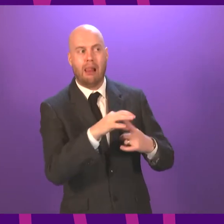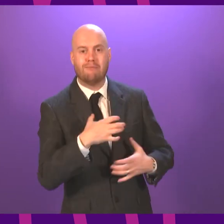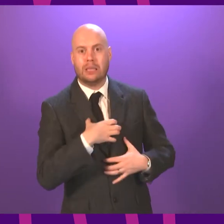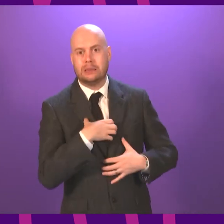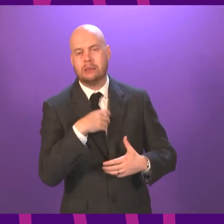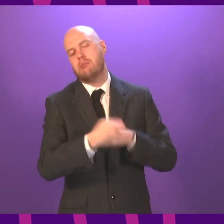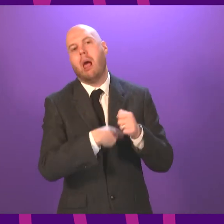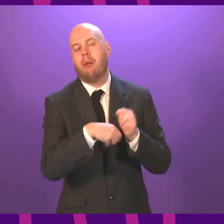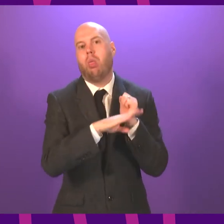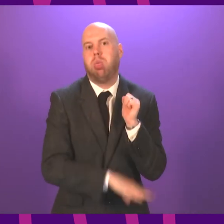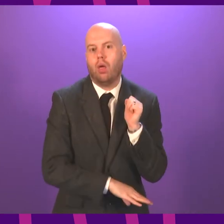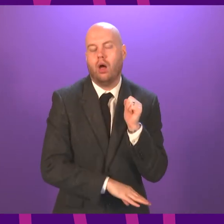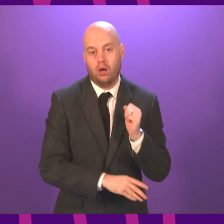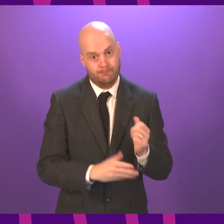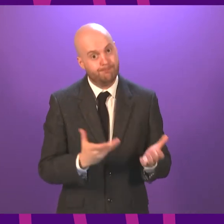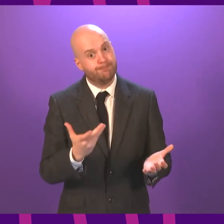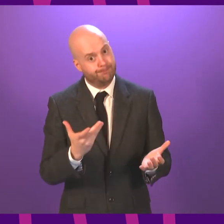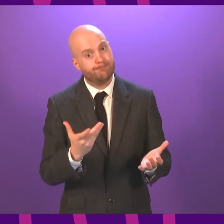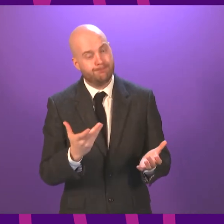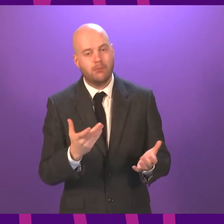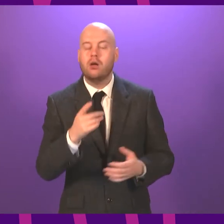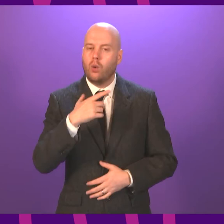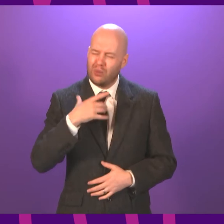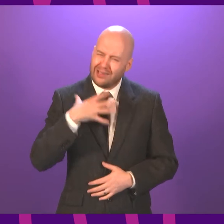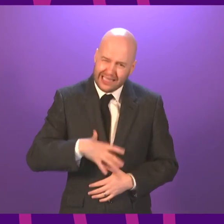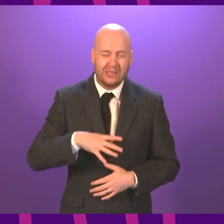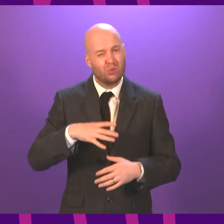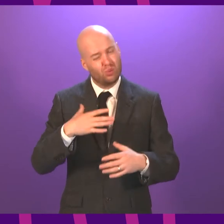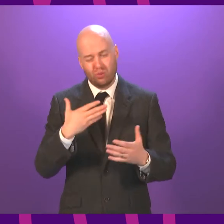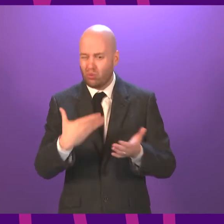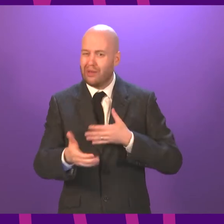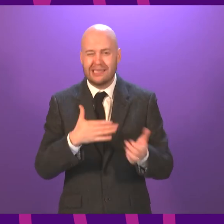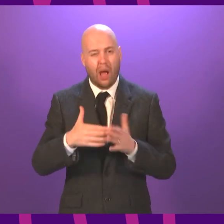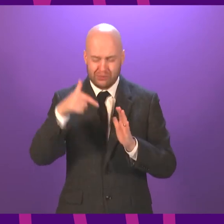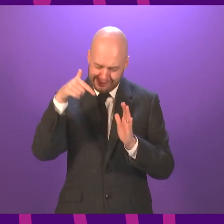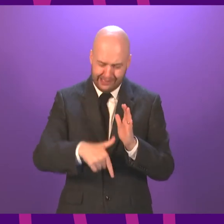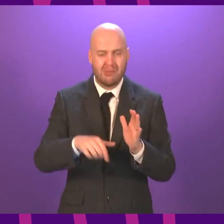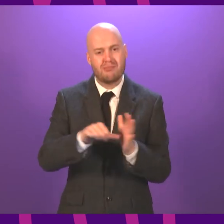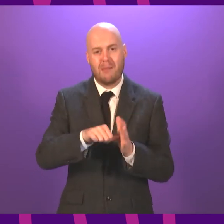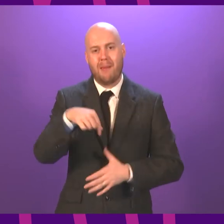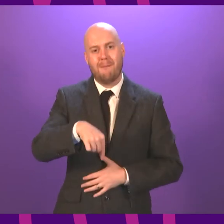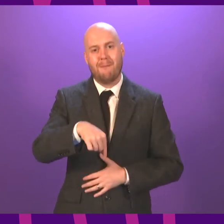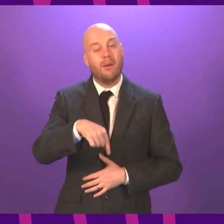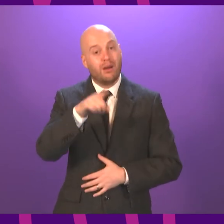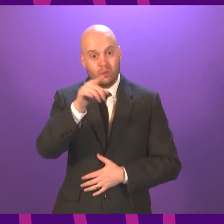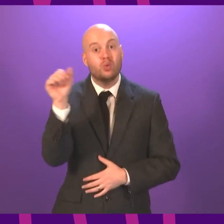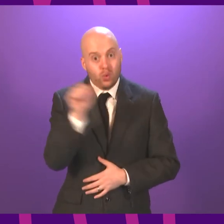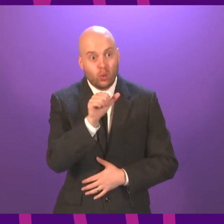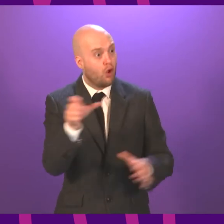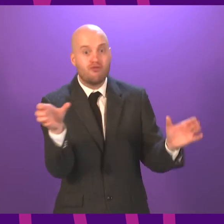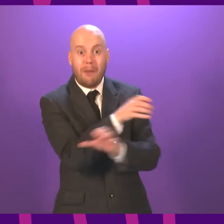pupil who appeals will be downgraded, will she start to fix the deeper problems in Scottish education, beginning by replacing the SQA?